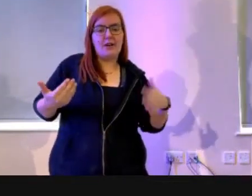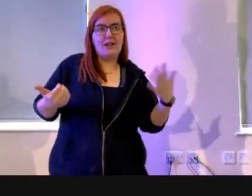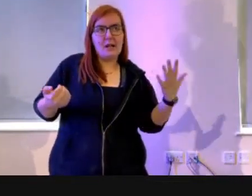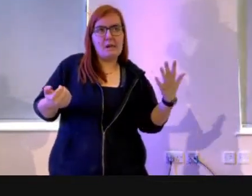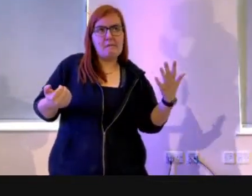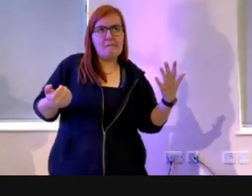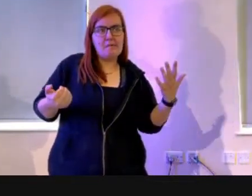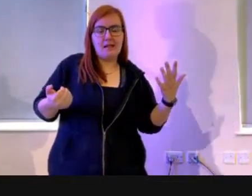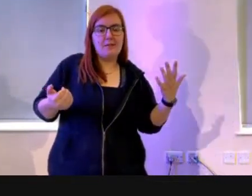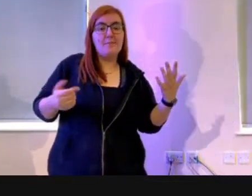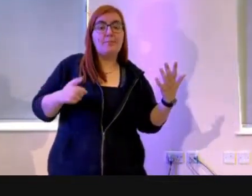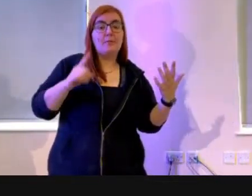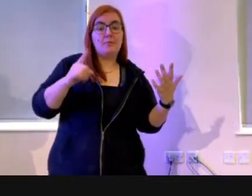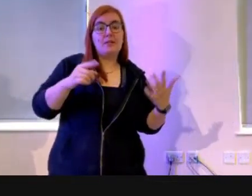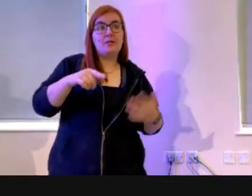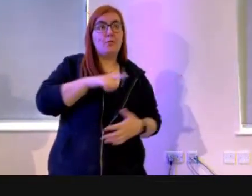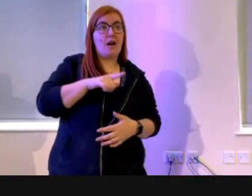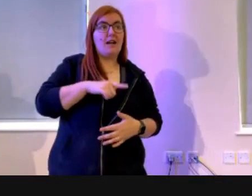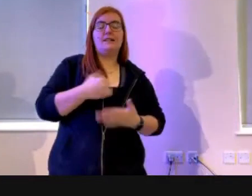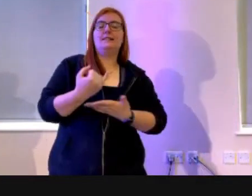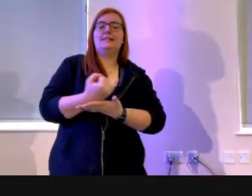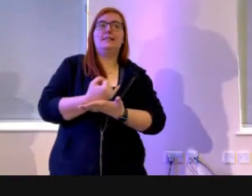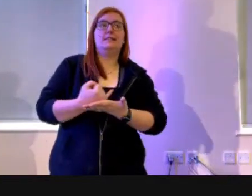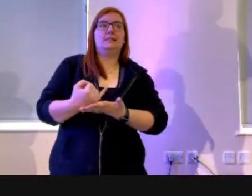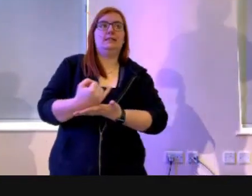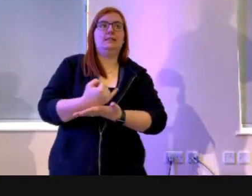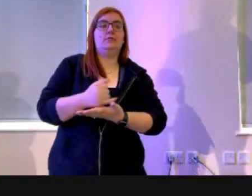is something called sin. Now, if go on to the next slide.